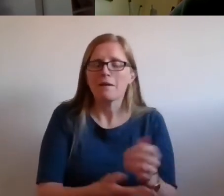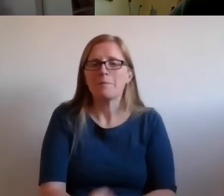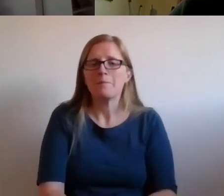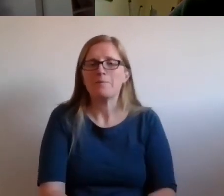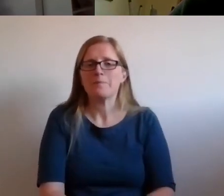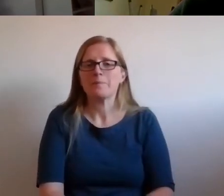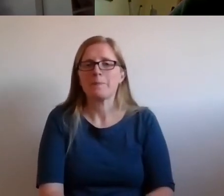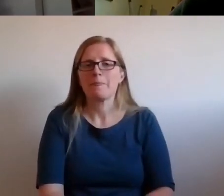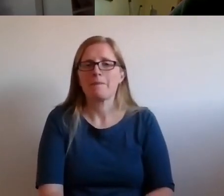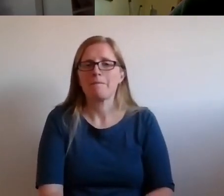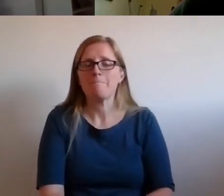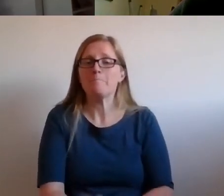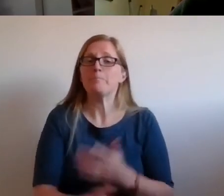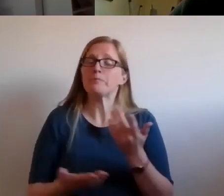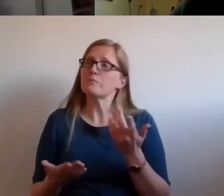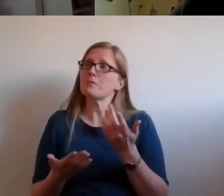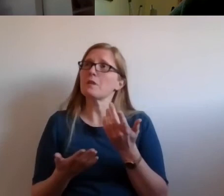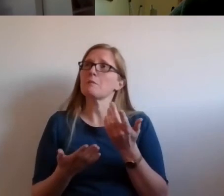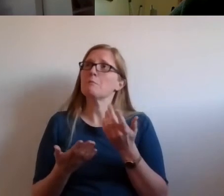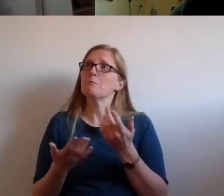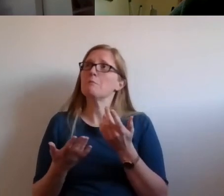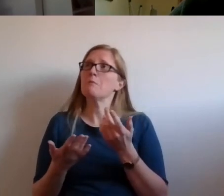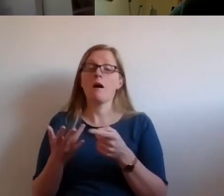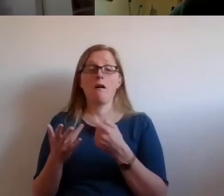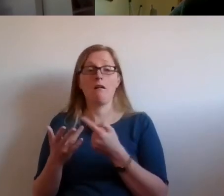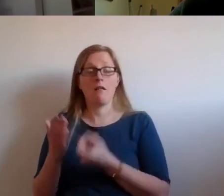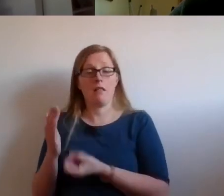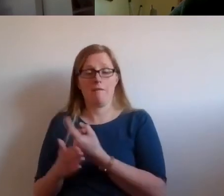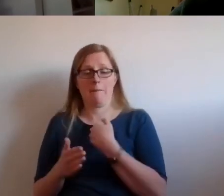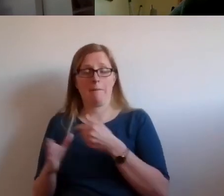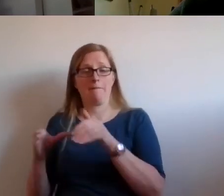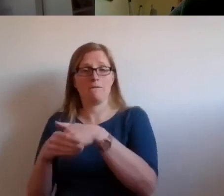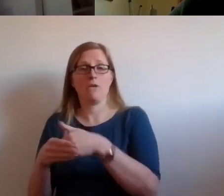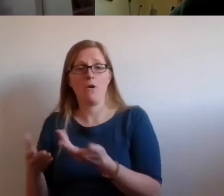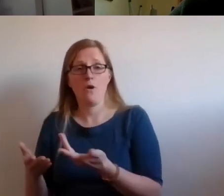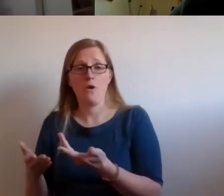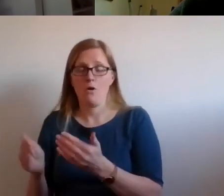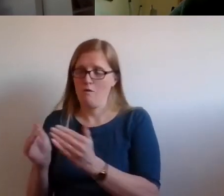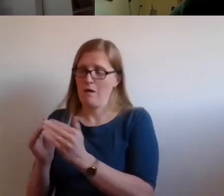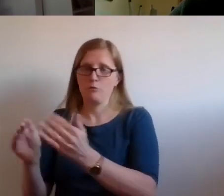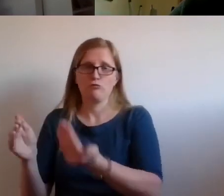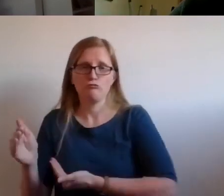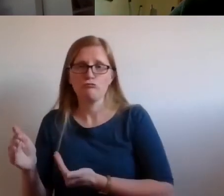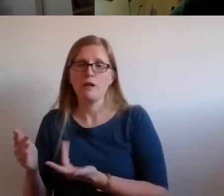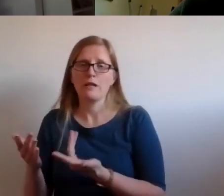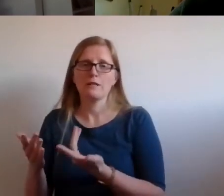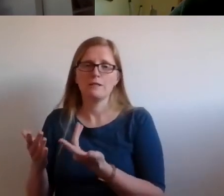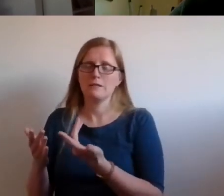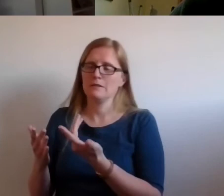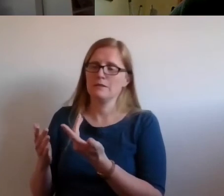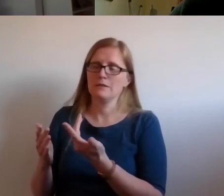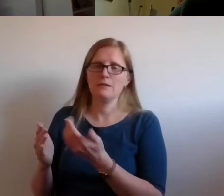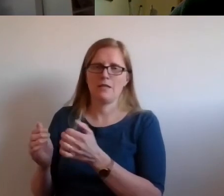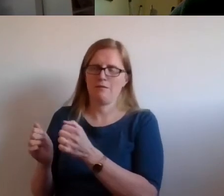however, with another event I was in a couple of weeks ago, looking at the right to housing, adequate housing. And there was